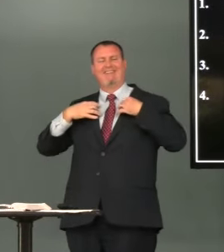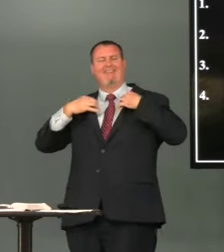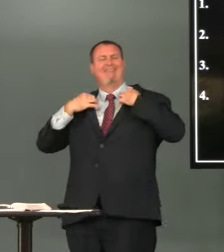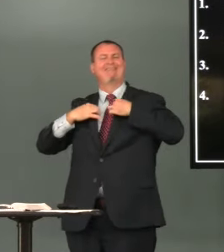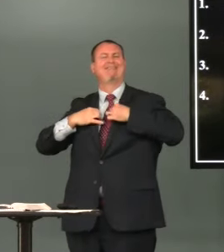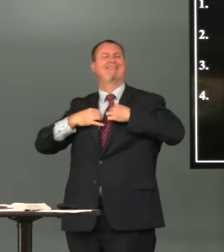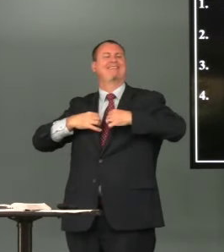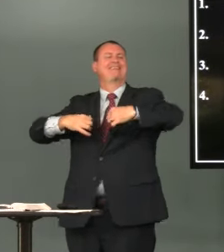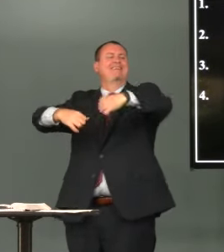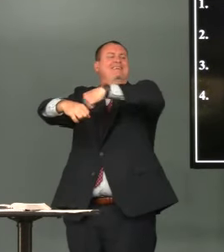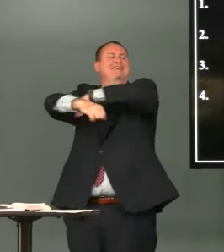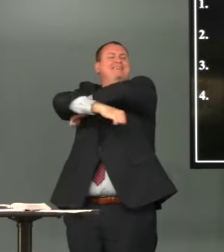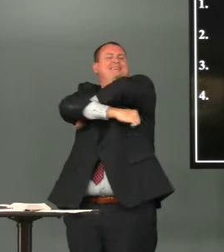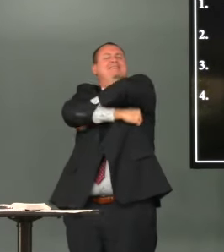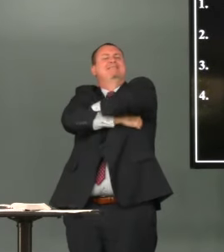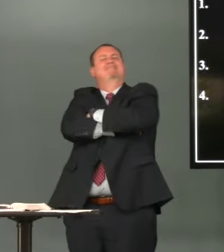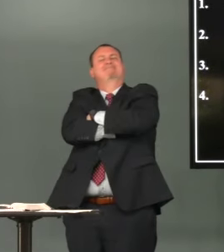even me Mark is a pastor